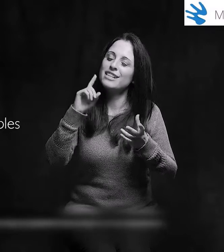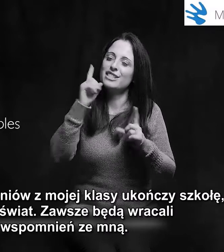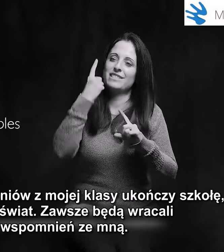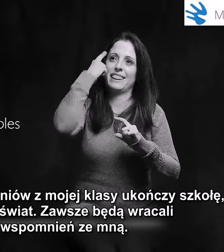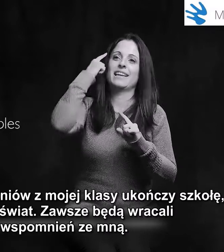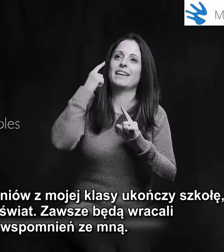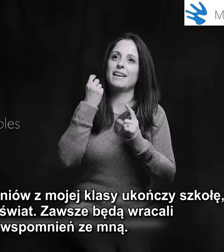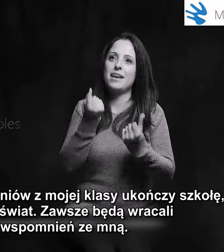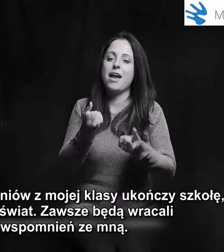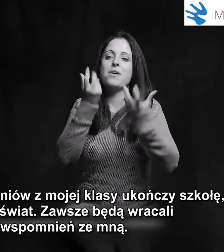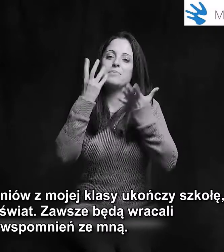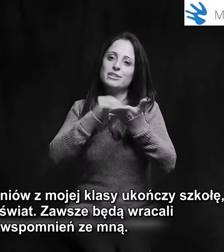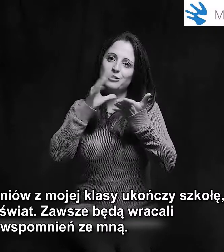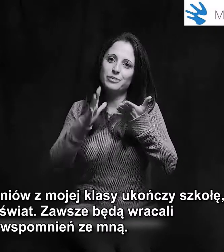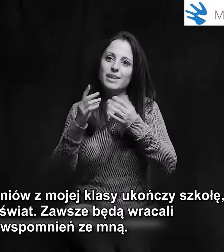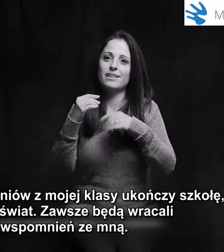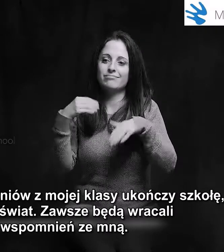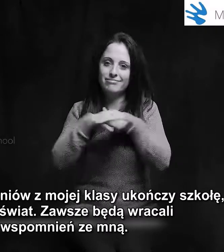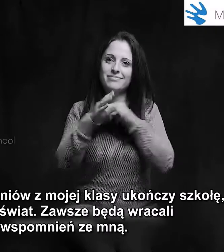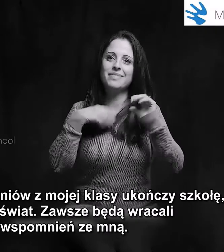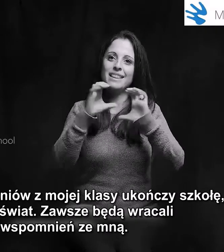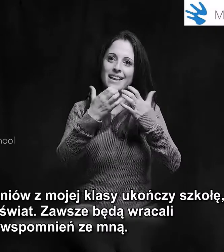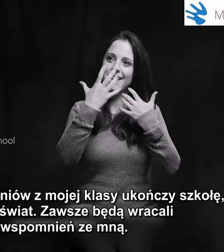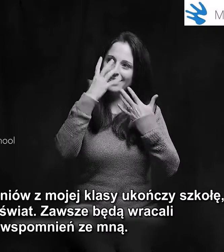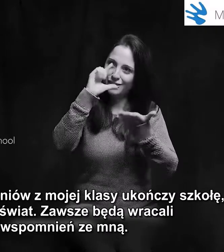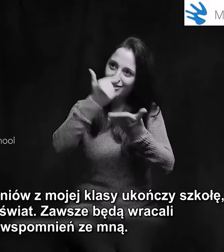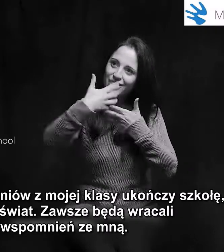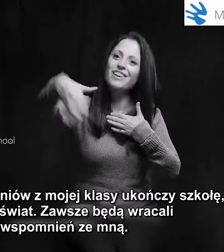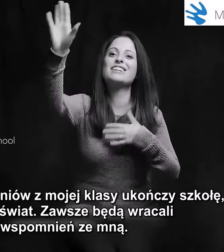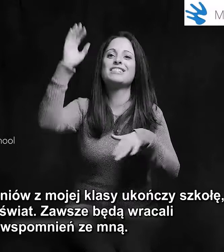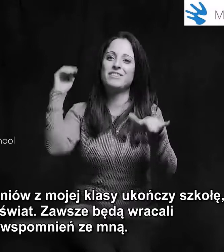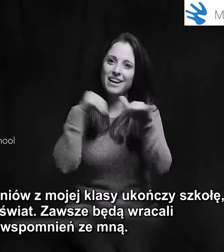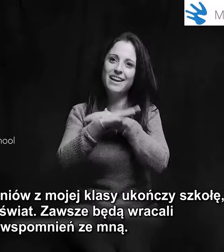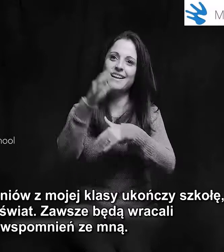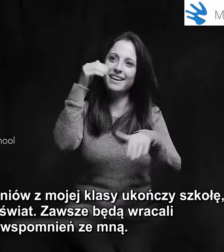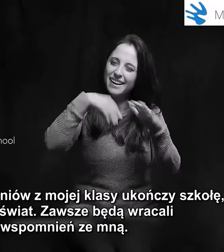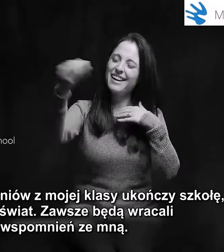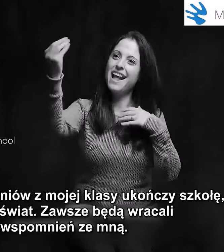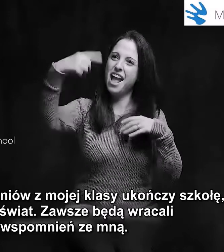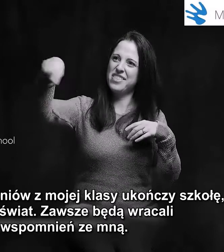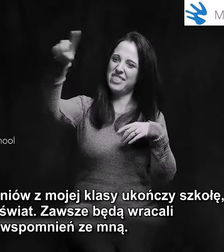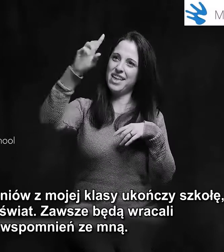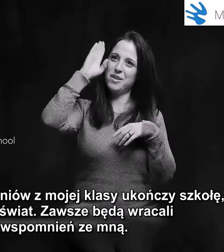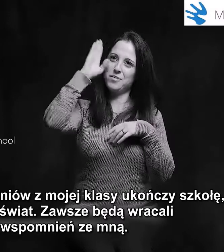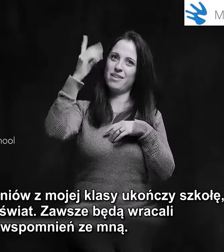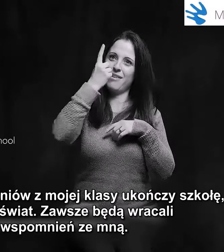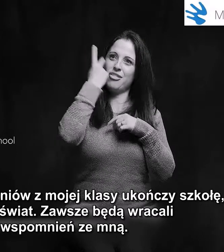Just think how many students have been in my classroom, are going to graduate, go out into the world, and they'll always look back to